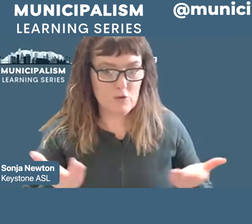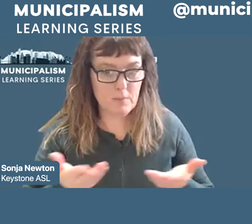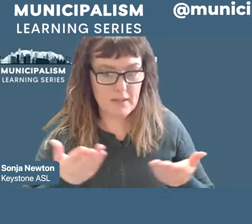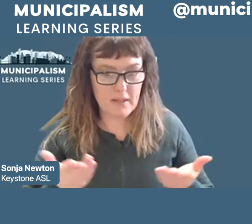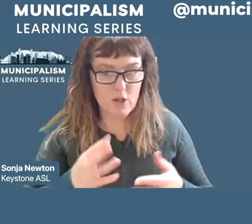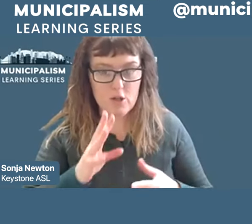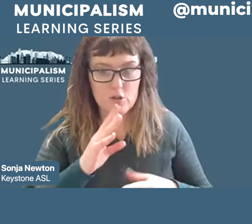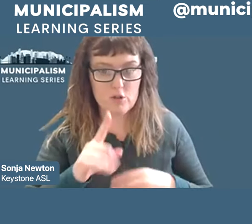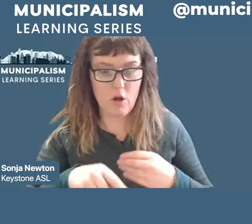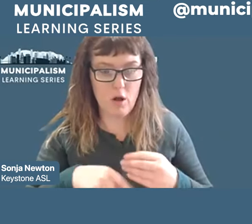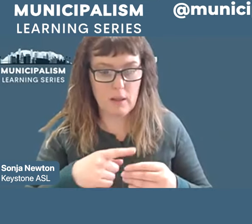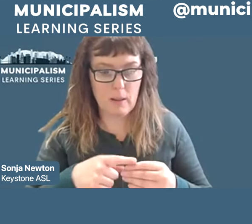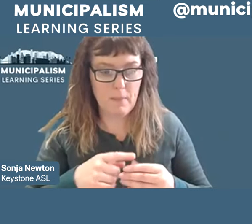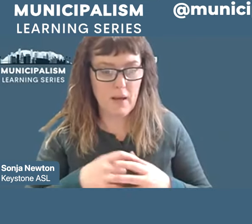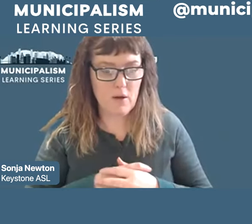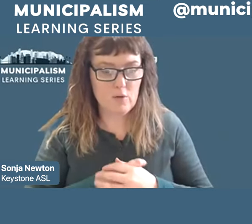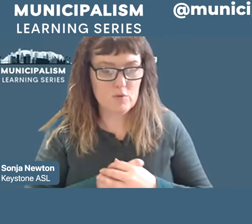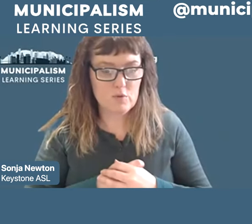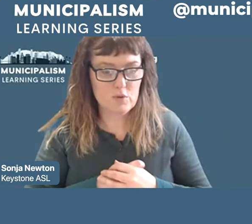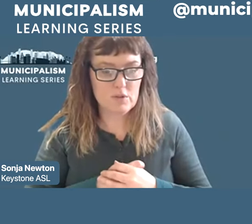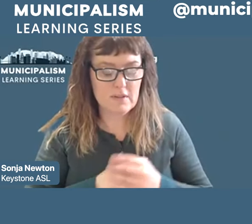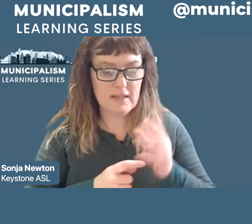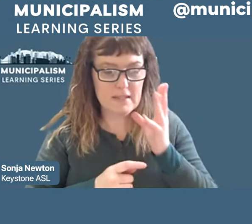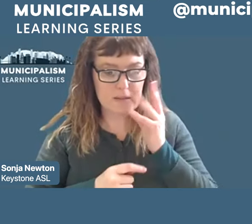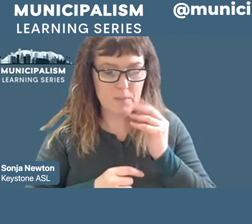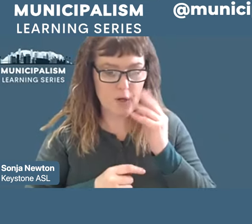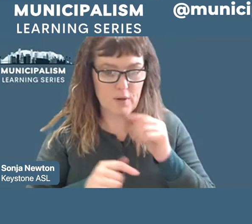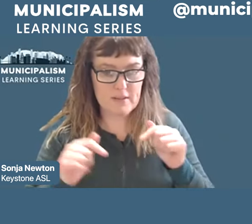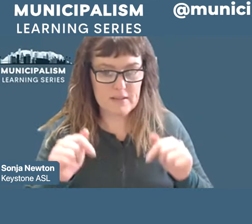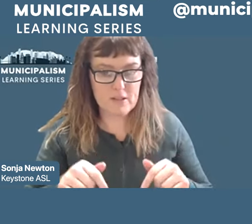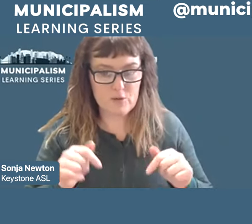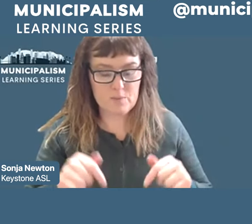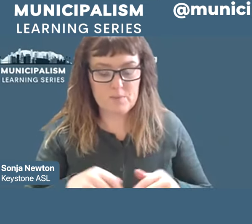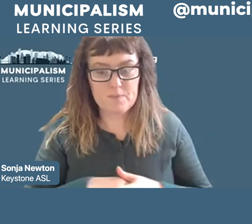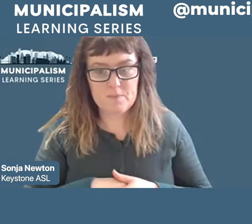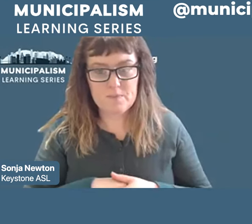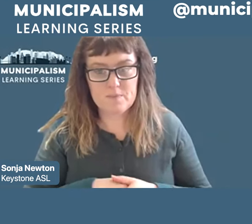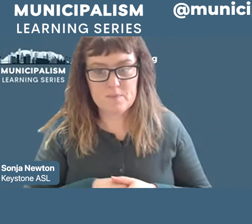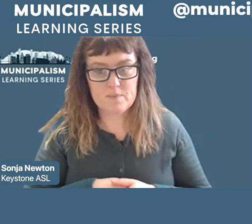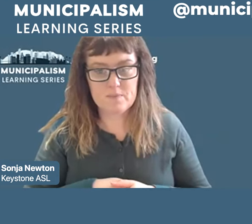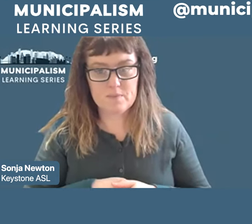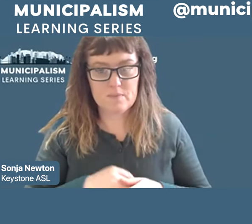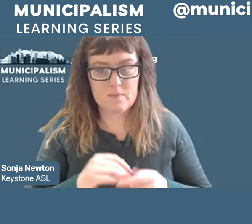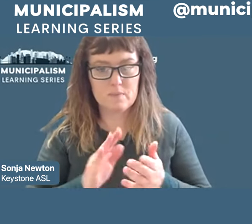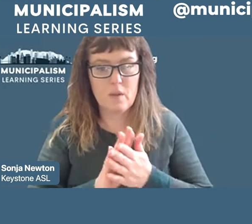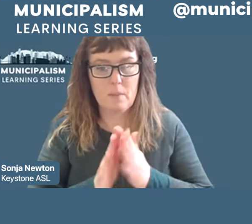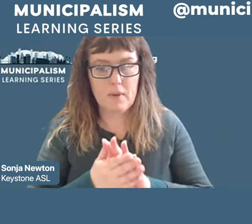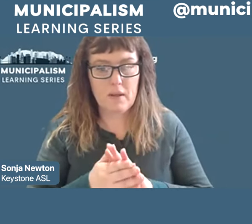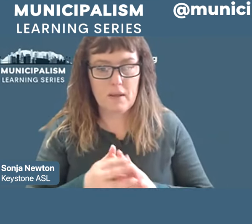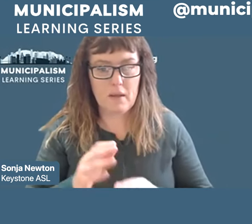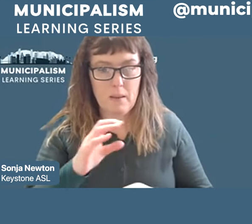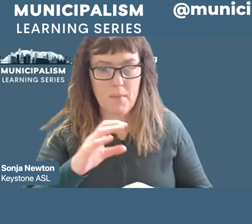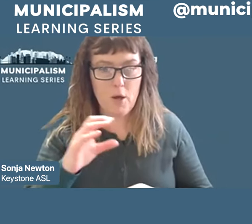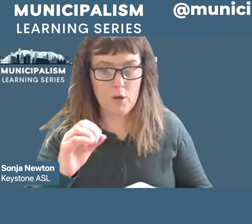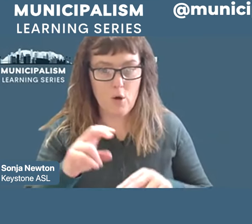our experience in Richmond. I became co-chair a few years ago,